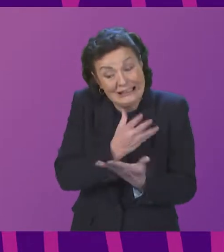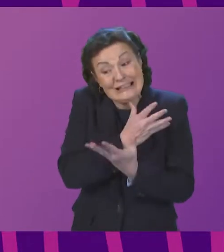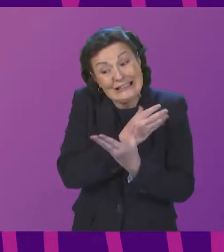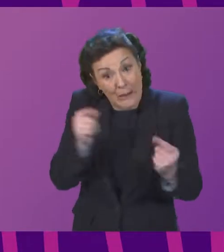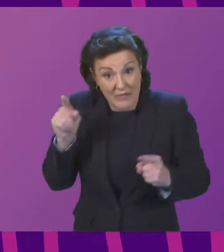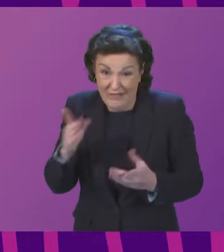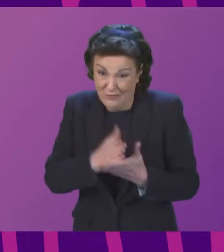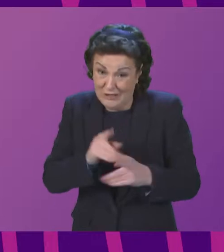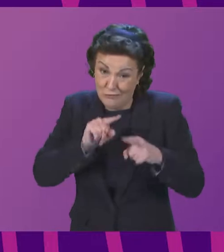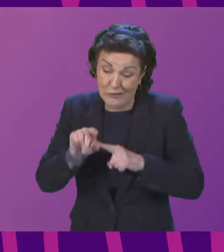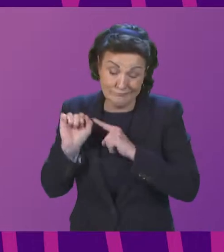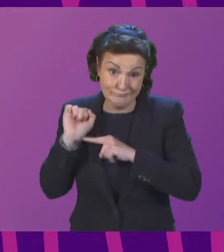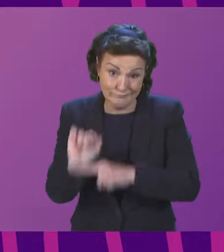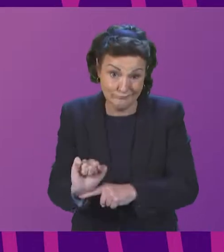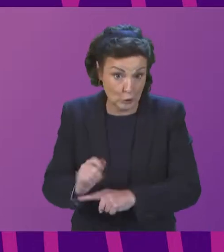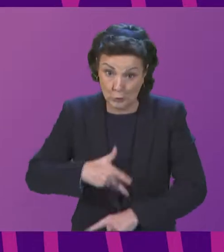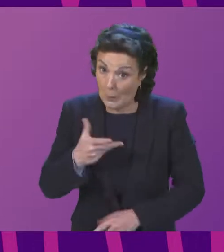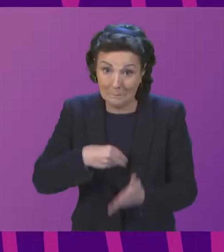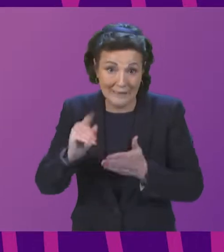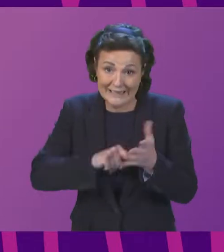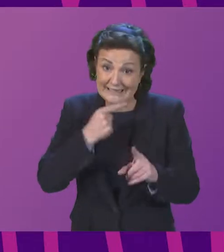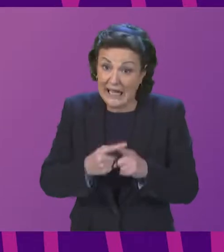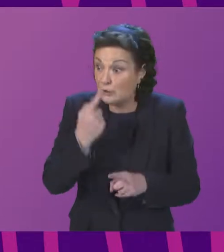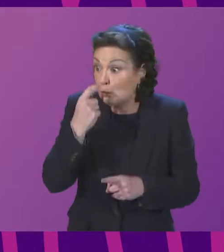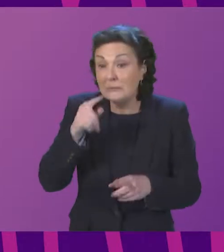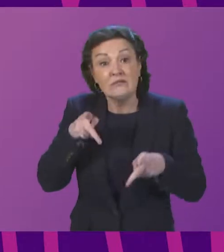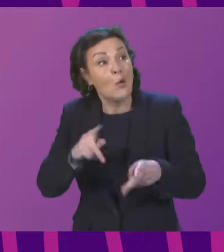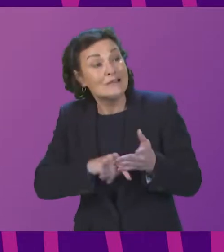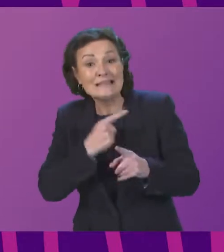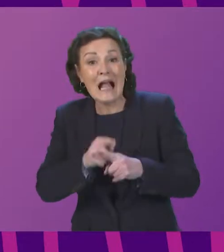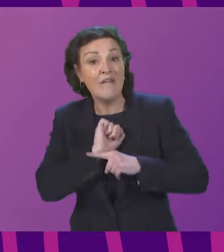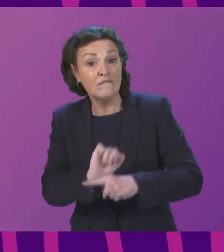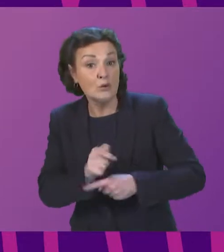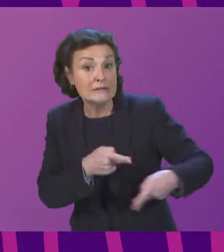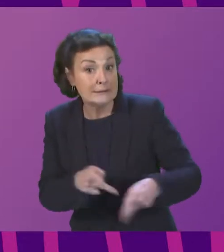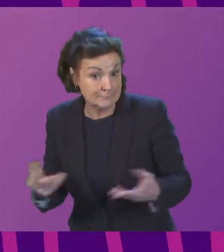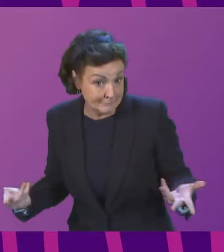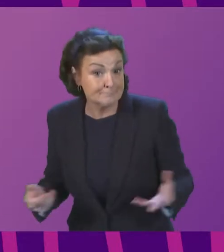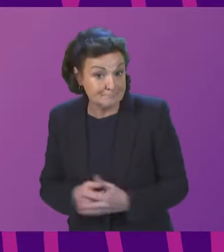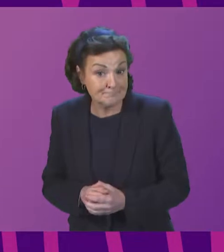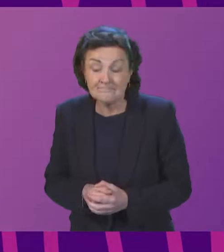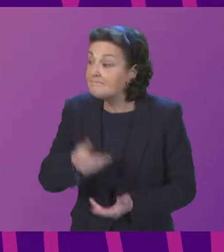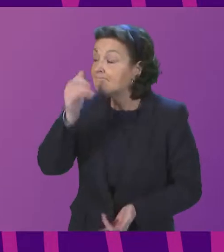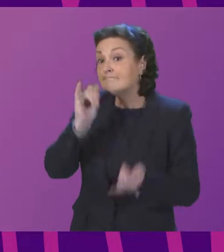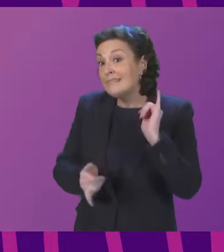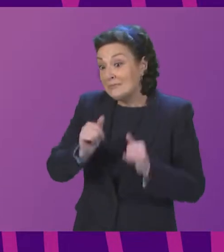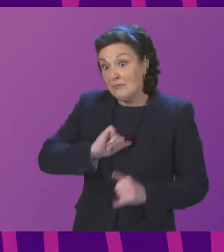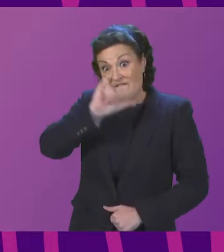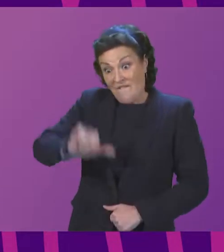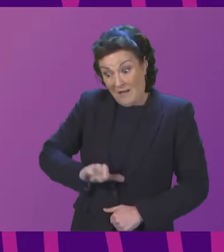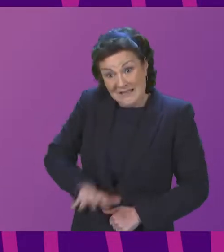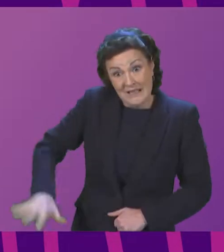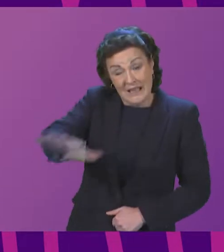wealthy clients. These companies outbid local communities for land and often the farmers in these areas are extremely